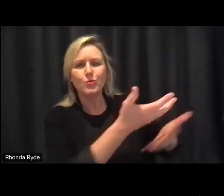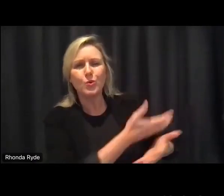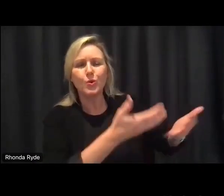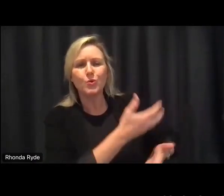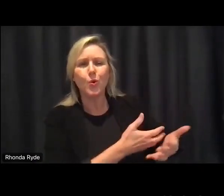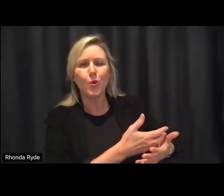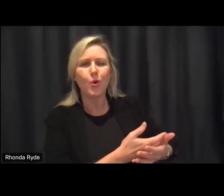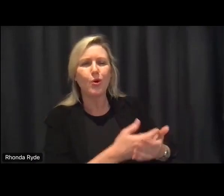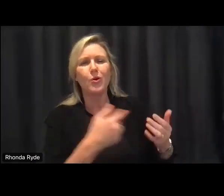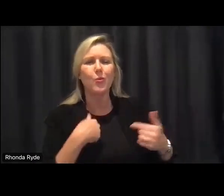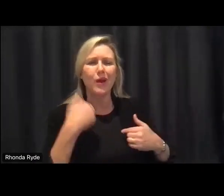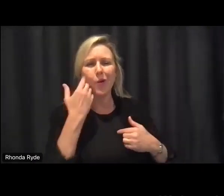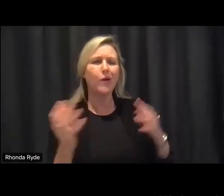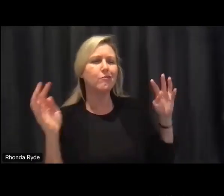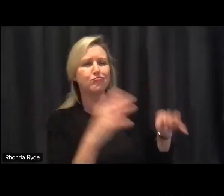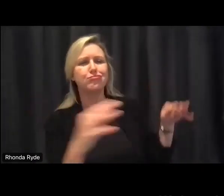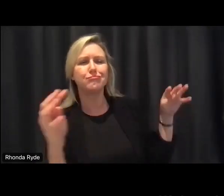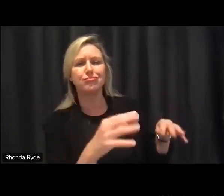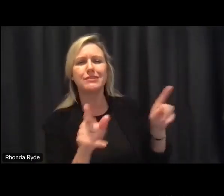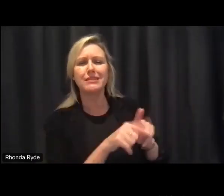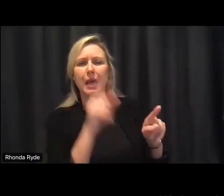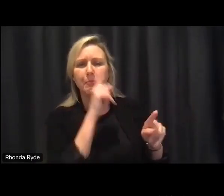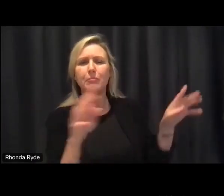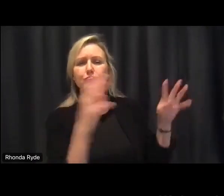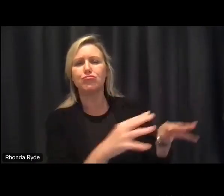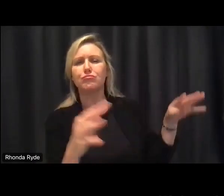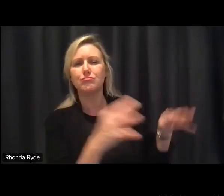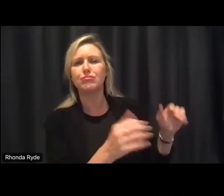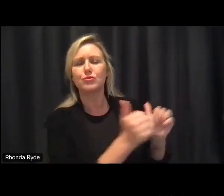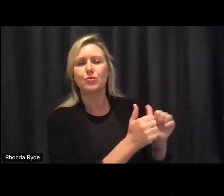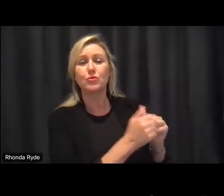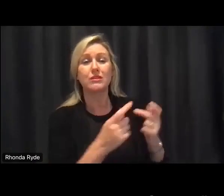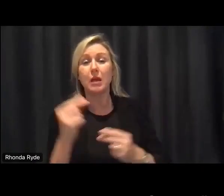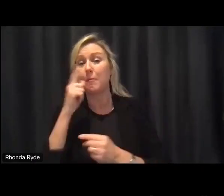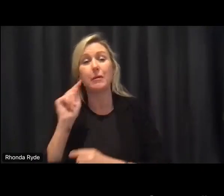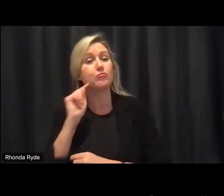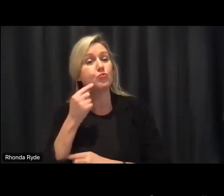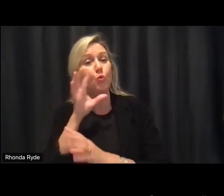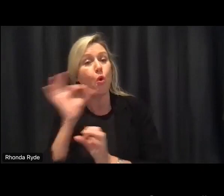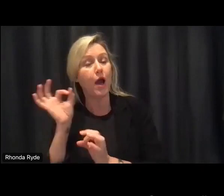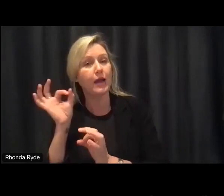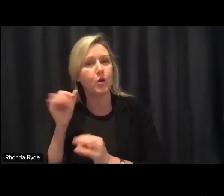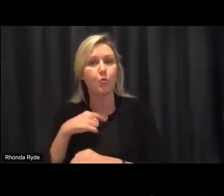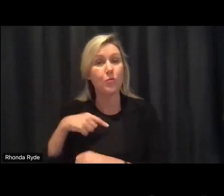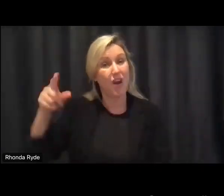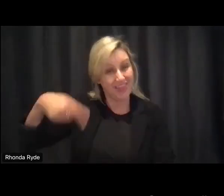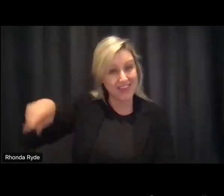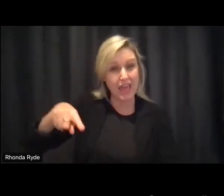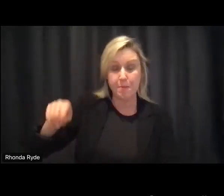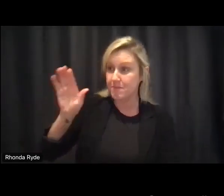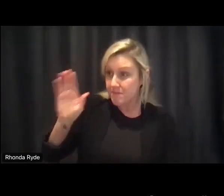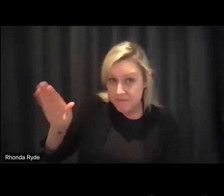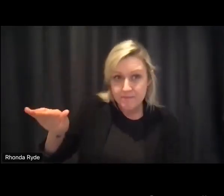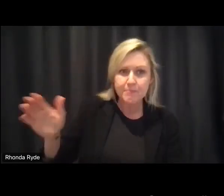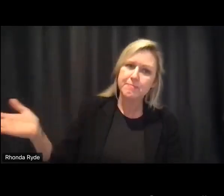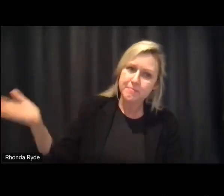butcher's paper and the sticky notes we know that we're some hard thinking and talk to you